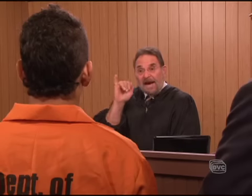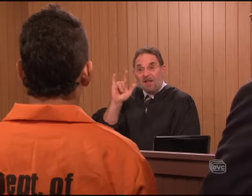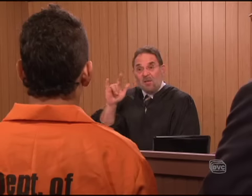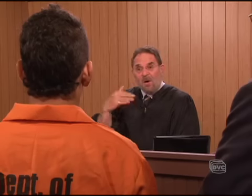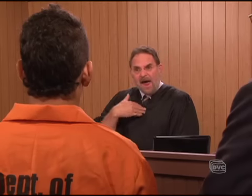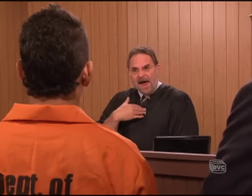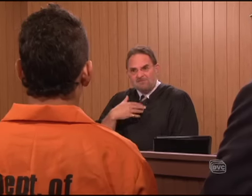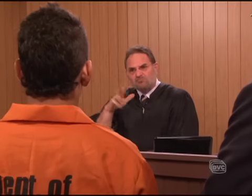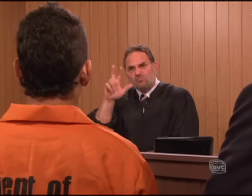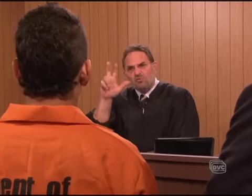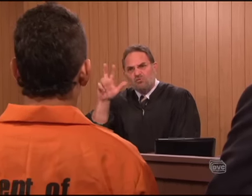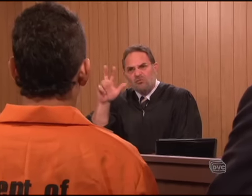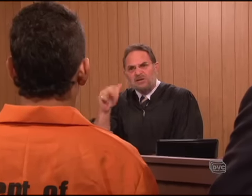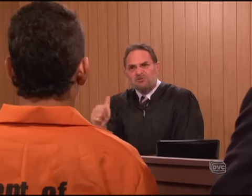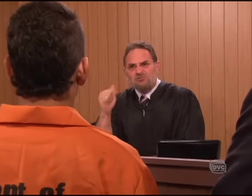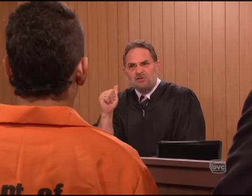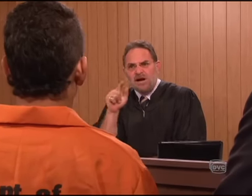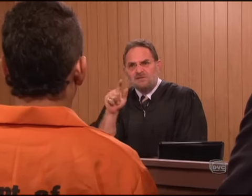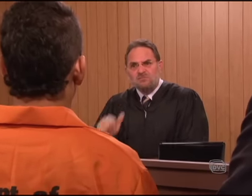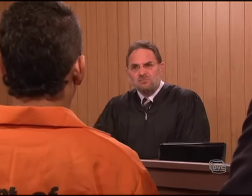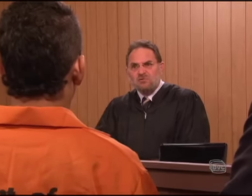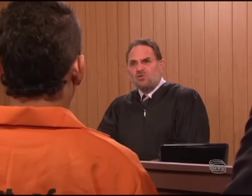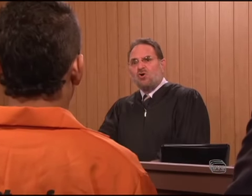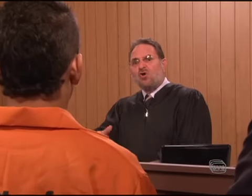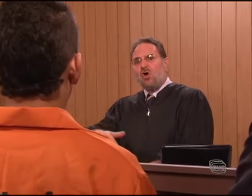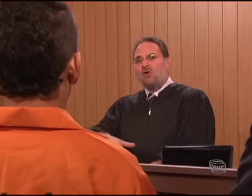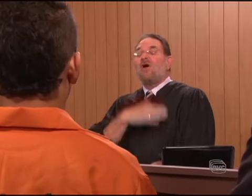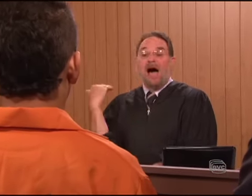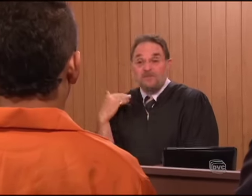Illinois had three strikes, and you're out.